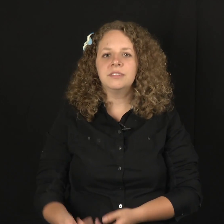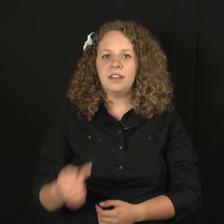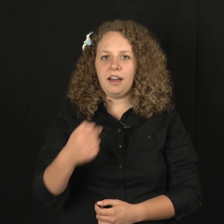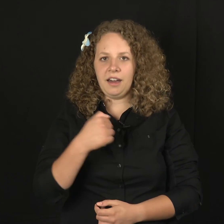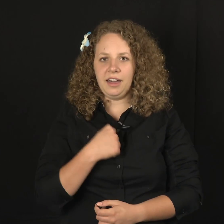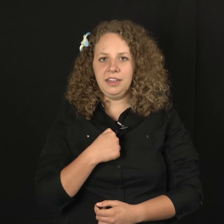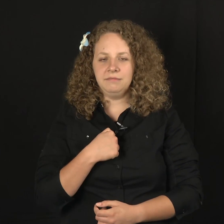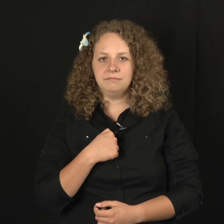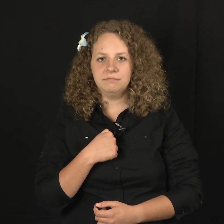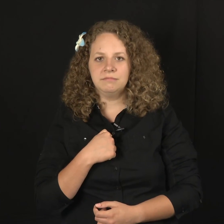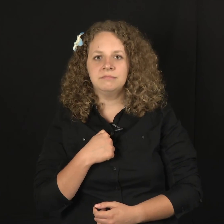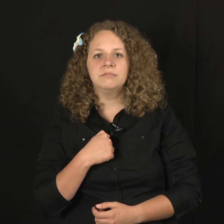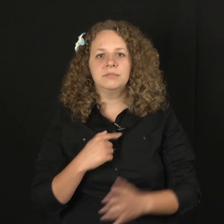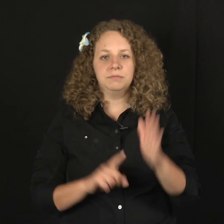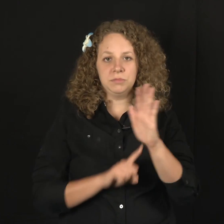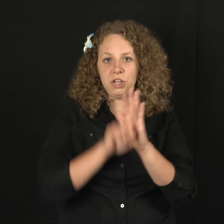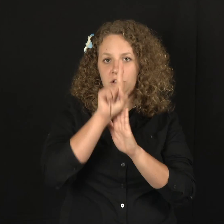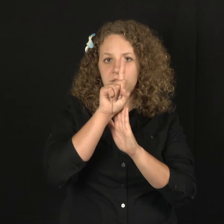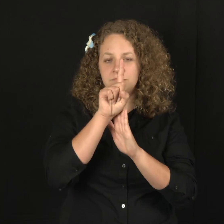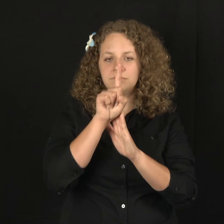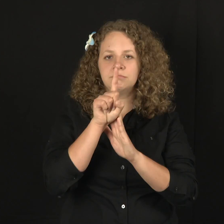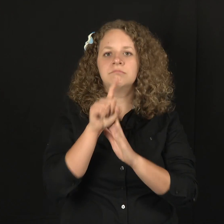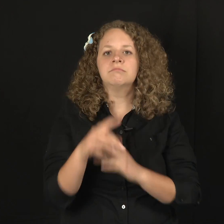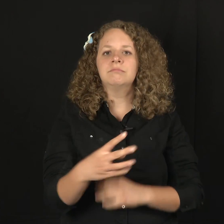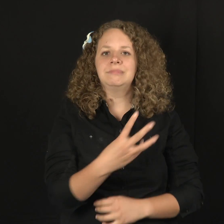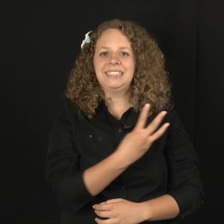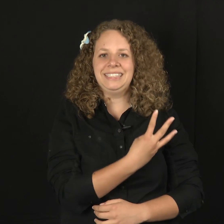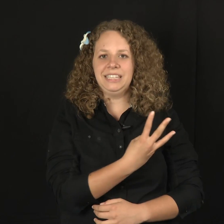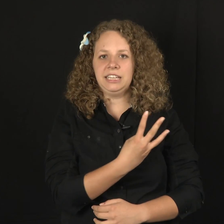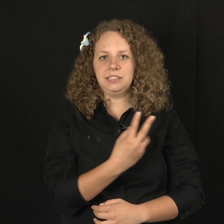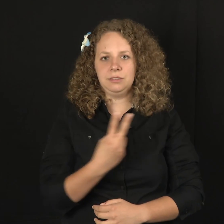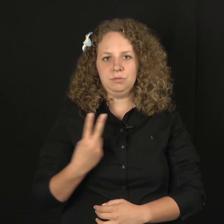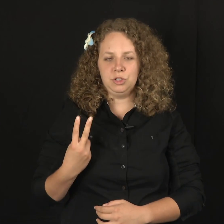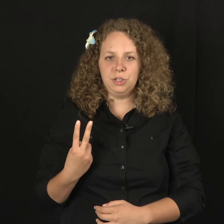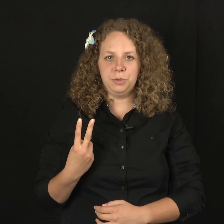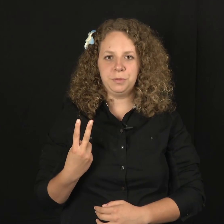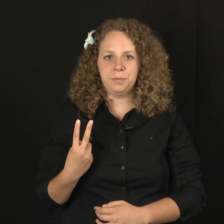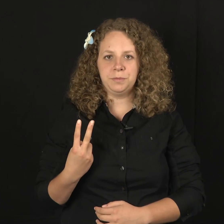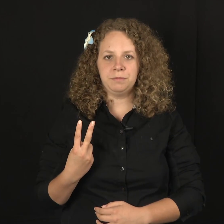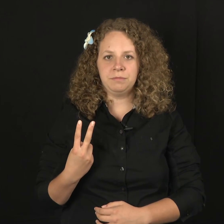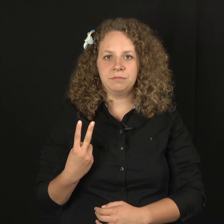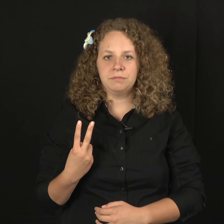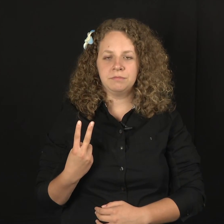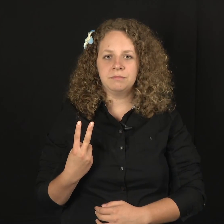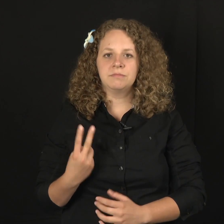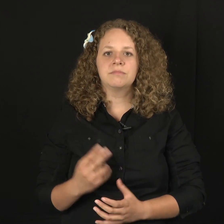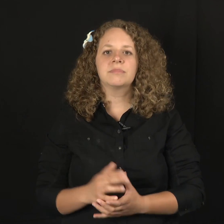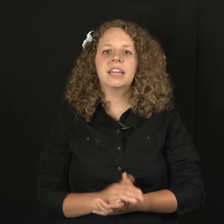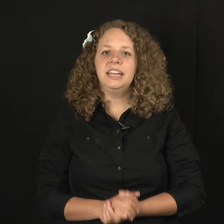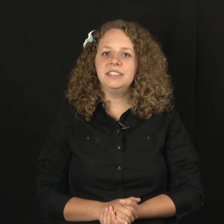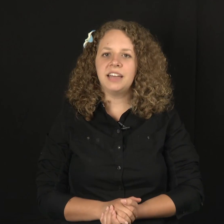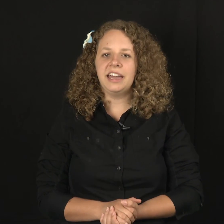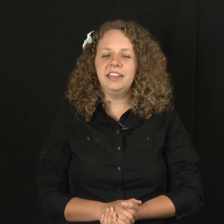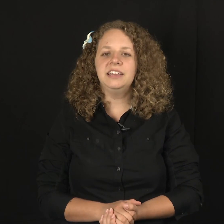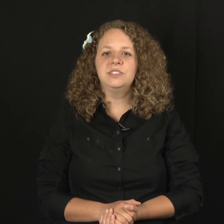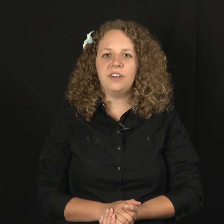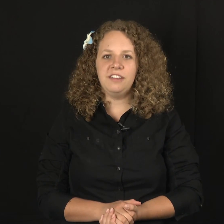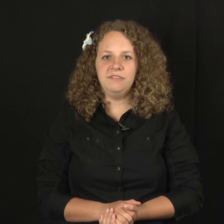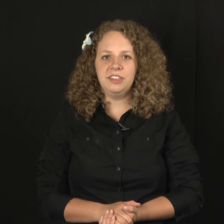I. Tall. Six. Two. His height is five feet